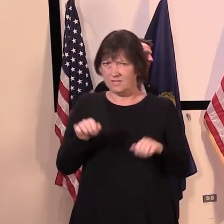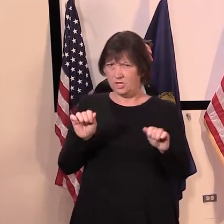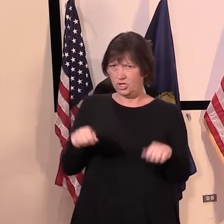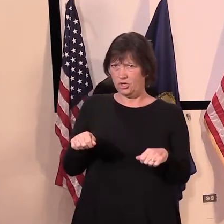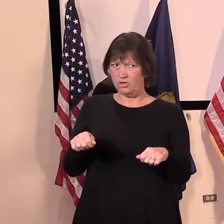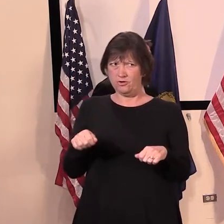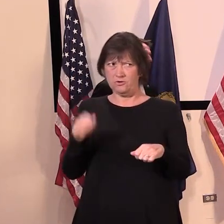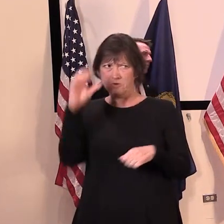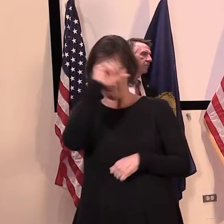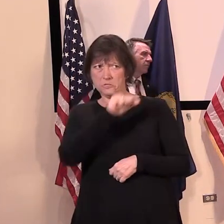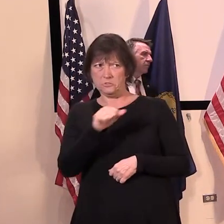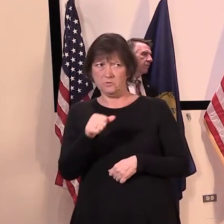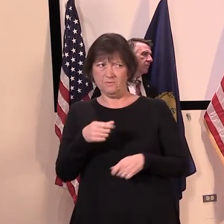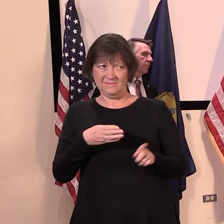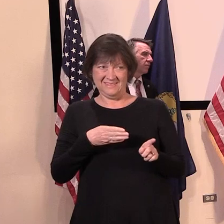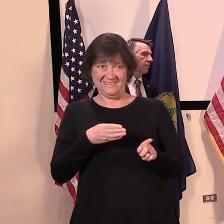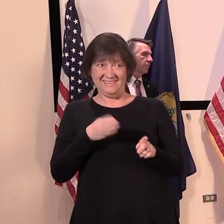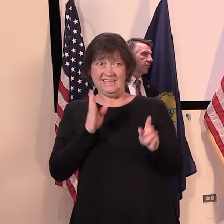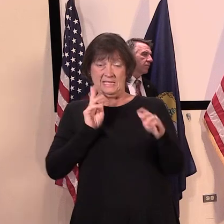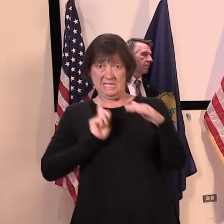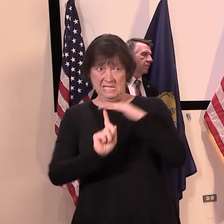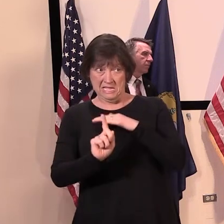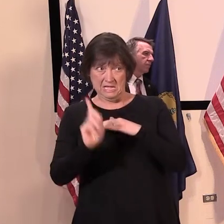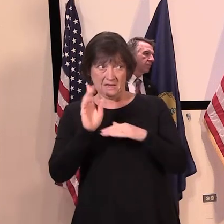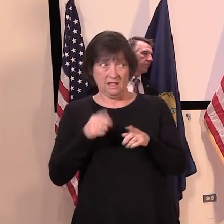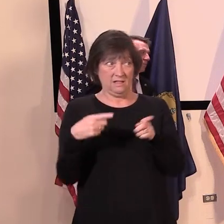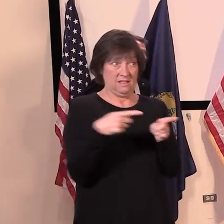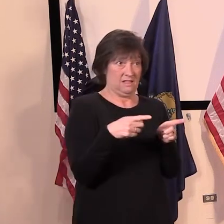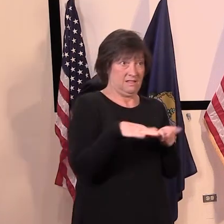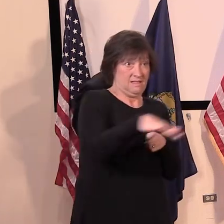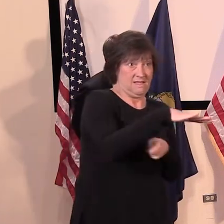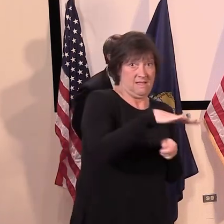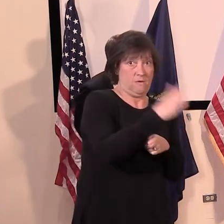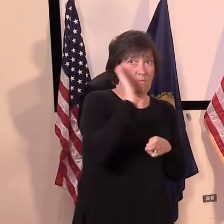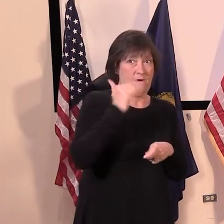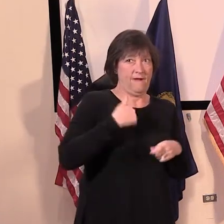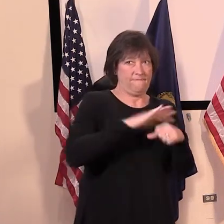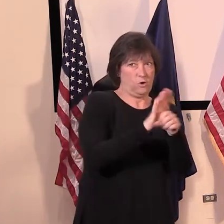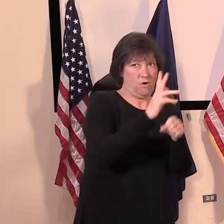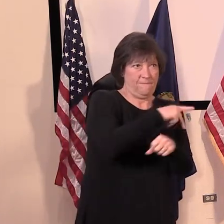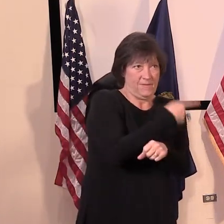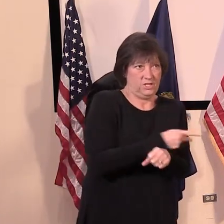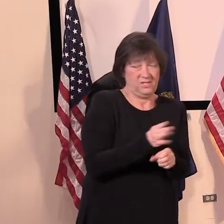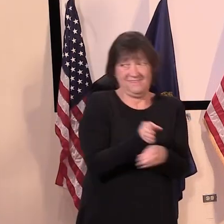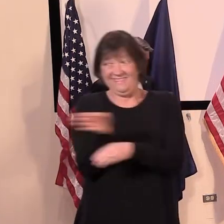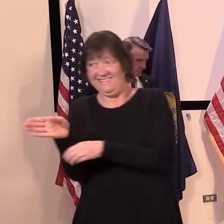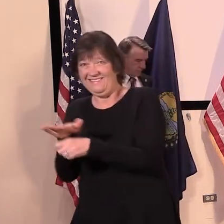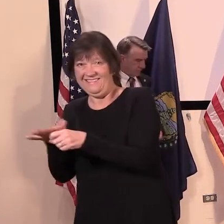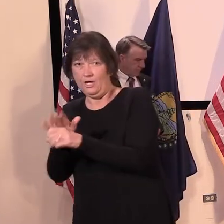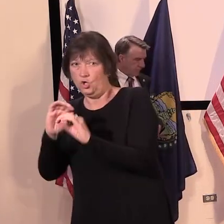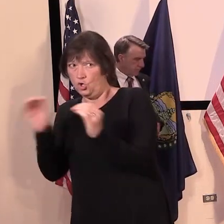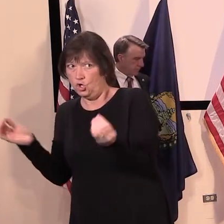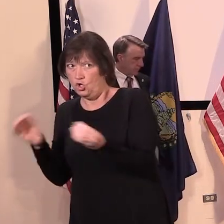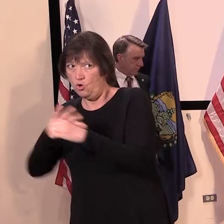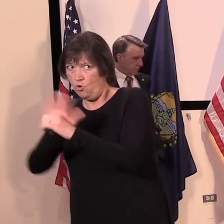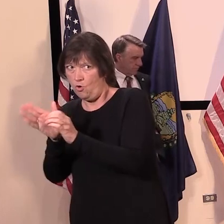exposed when they walk into the emergency room door? Oh, absolutely. Yeah. I mean, there's a protocol for